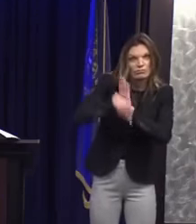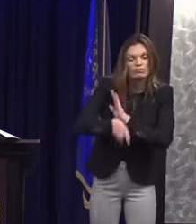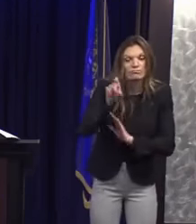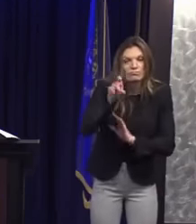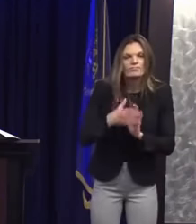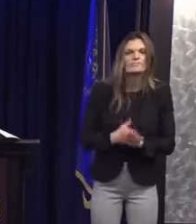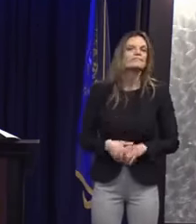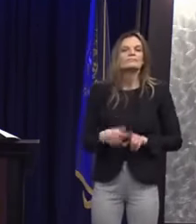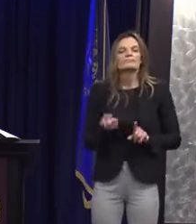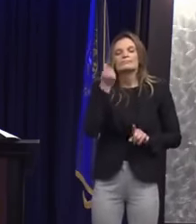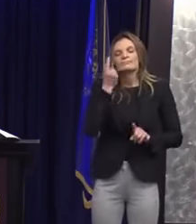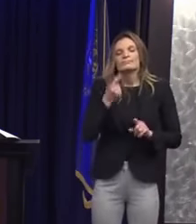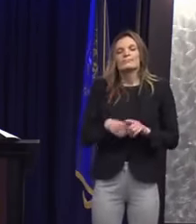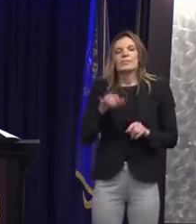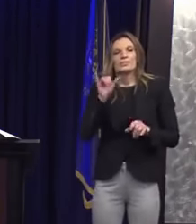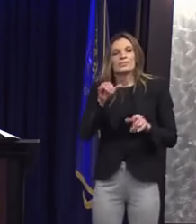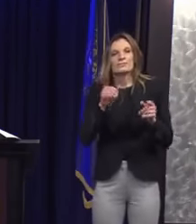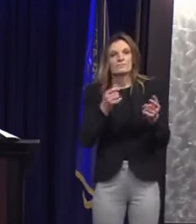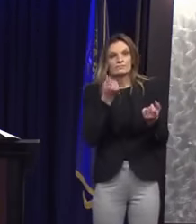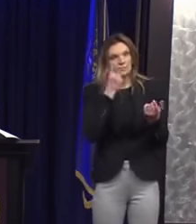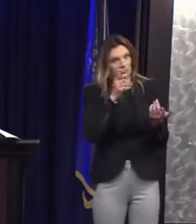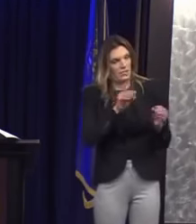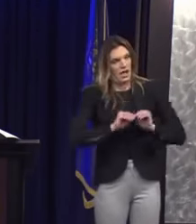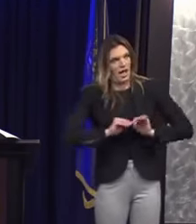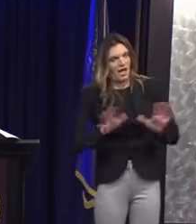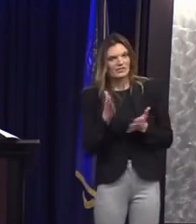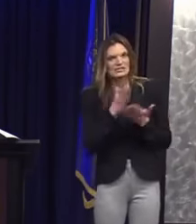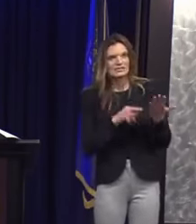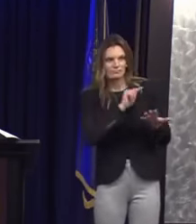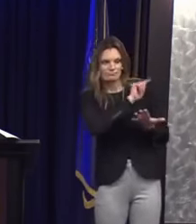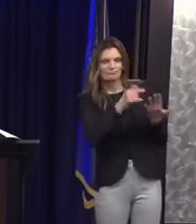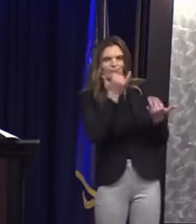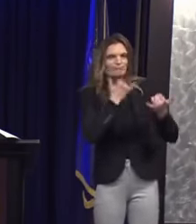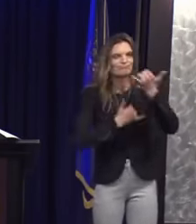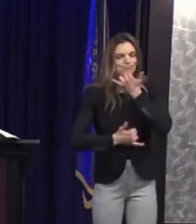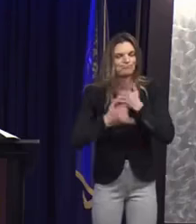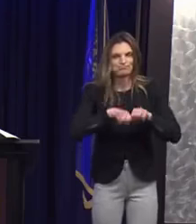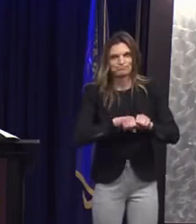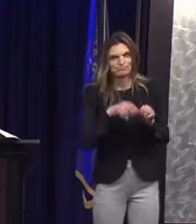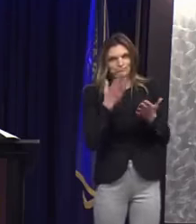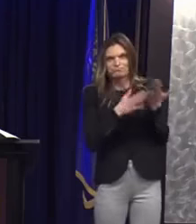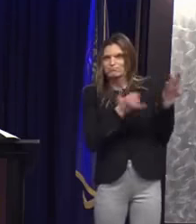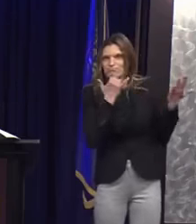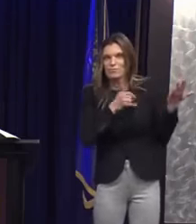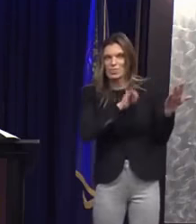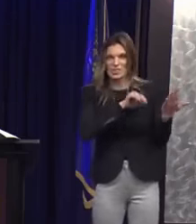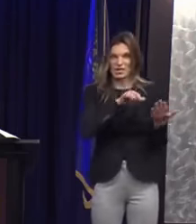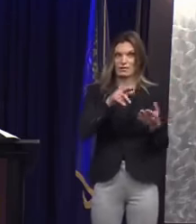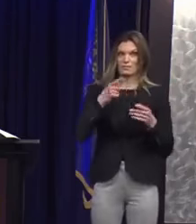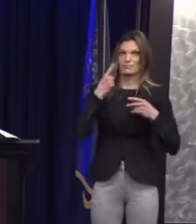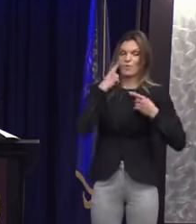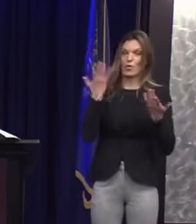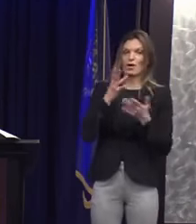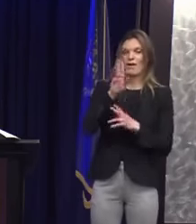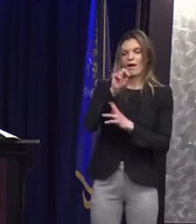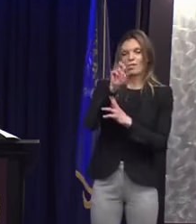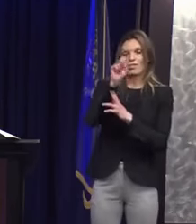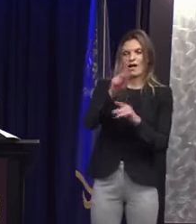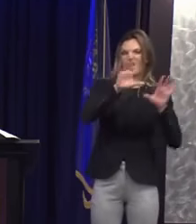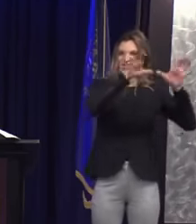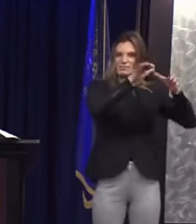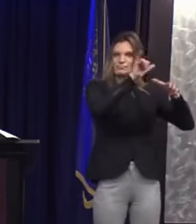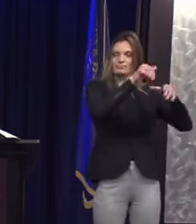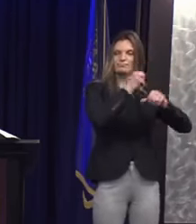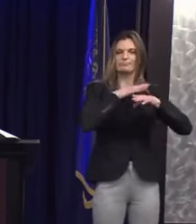statutes imposing criminal sanctions were violated during the circulation of the Unlock Michigan petitions.